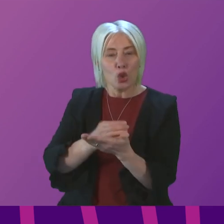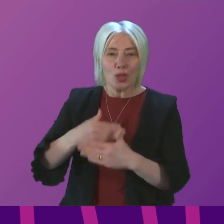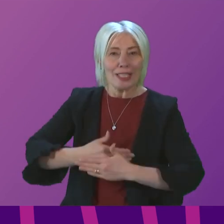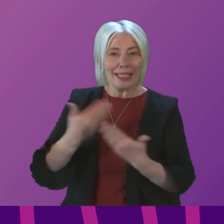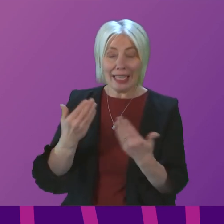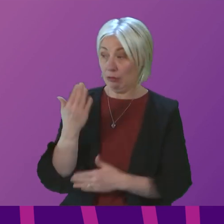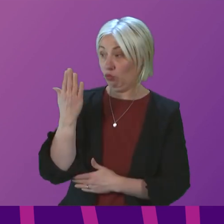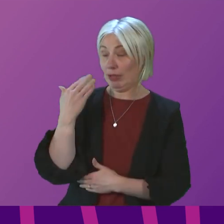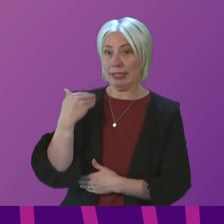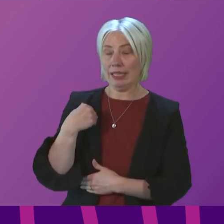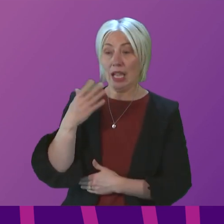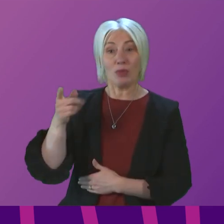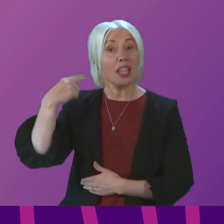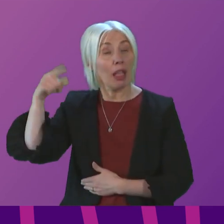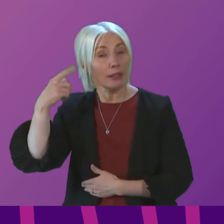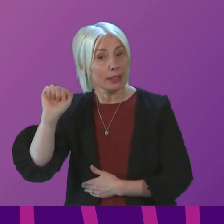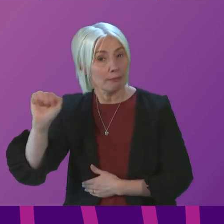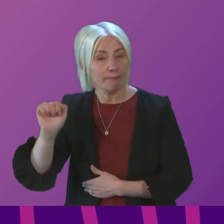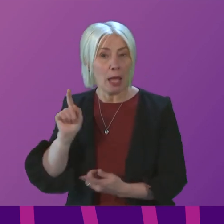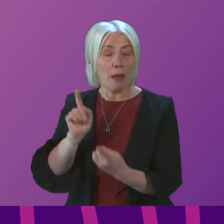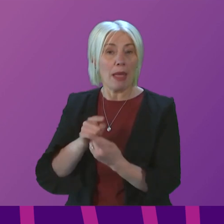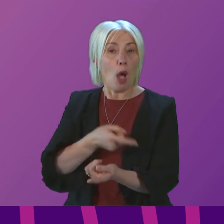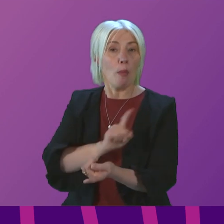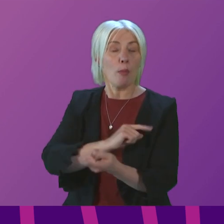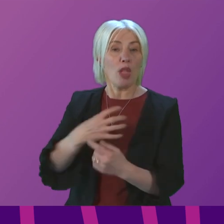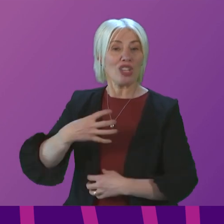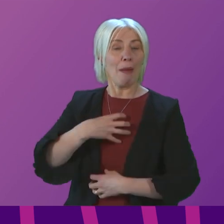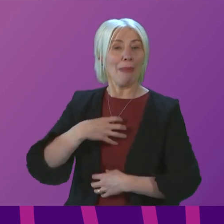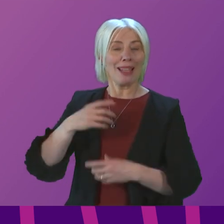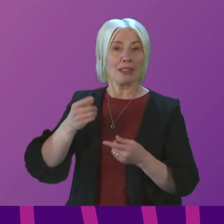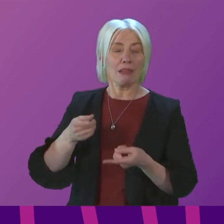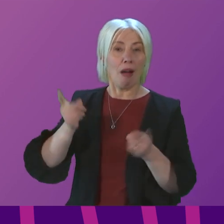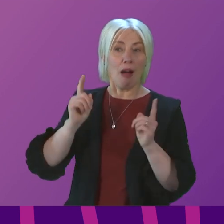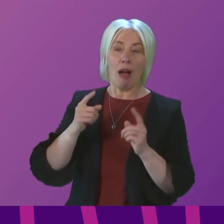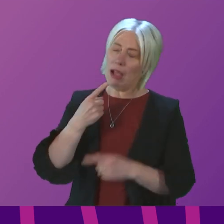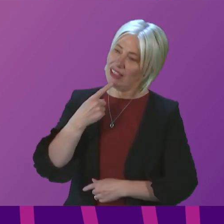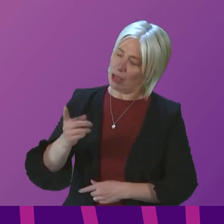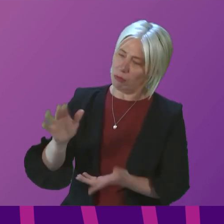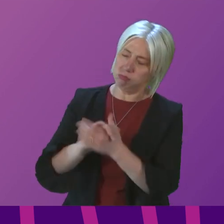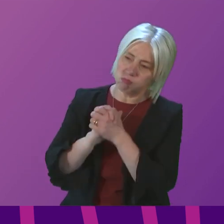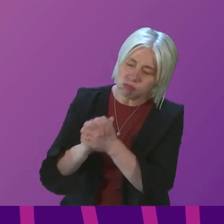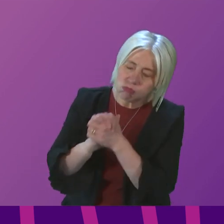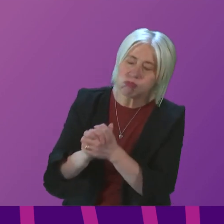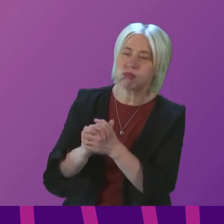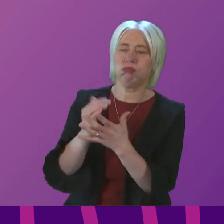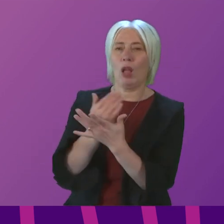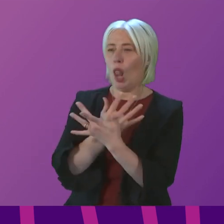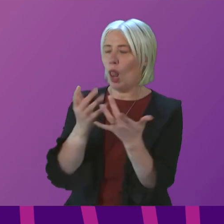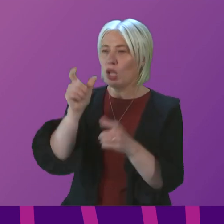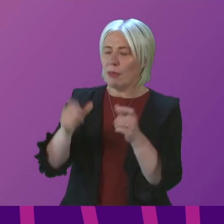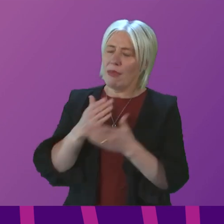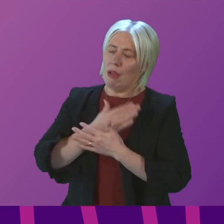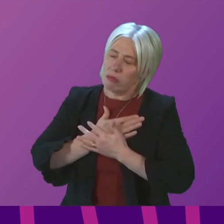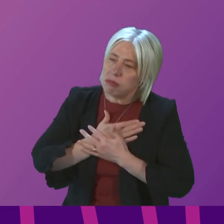I recently had the opportunity in London to meet with the Polish ambassador and express directly to him the gratitude I think many people feel to